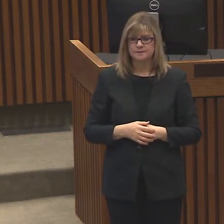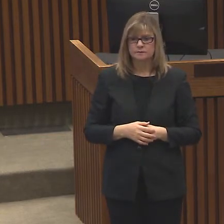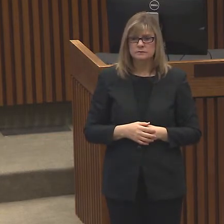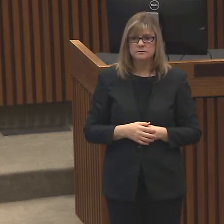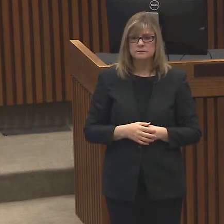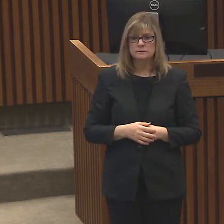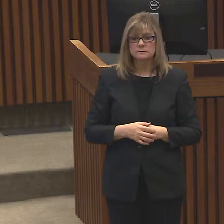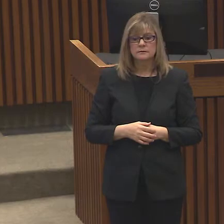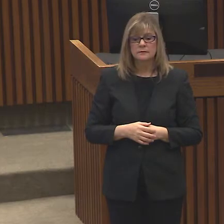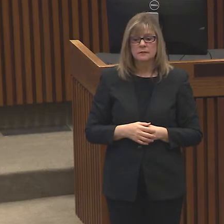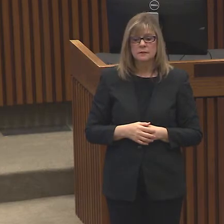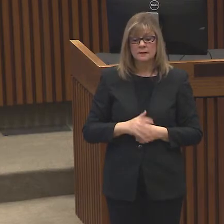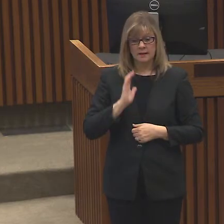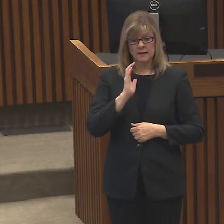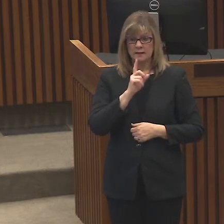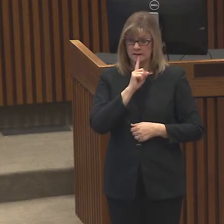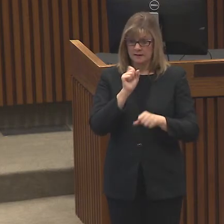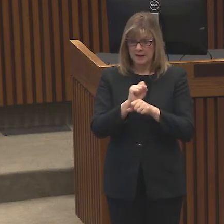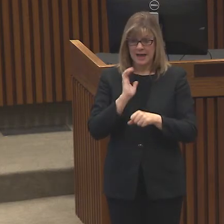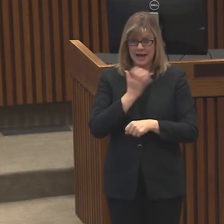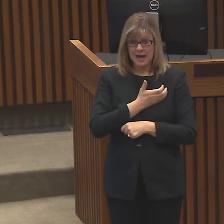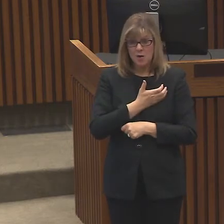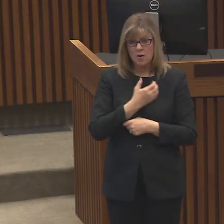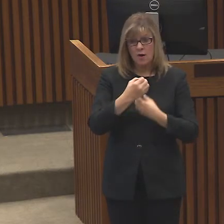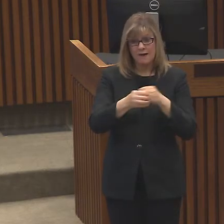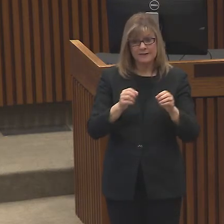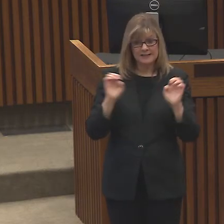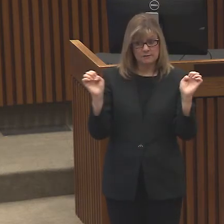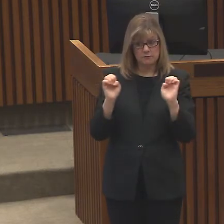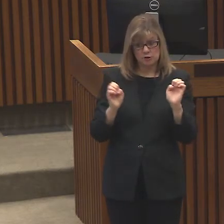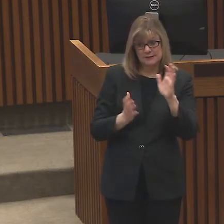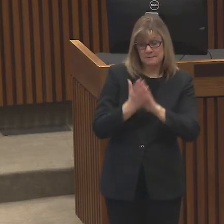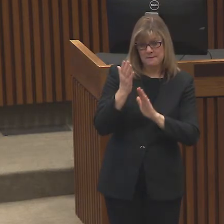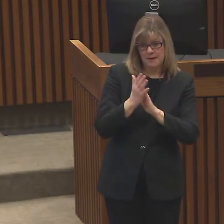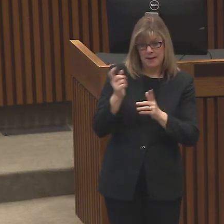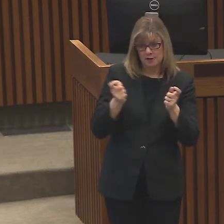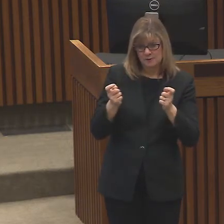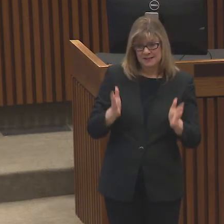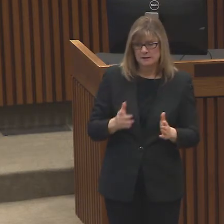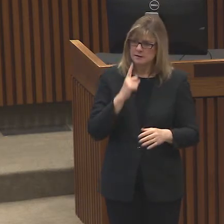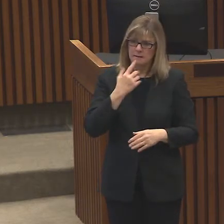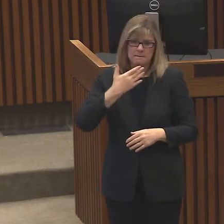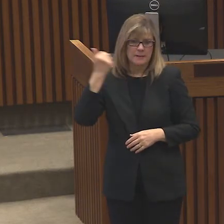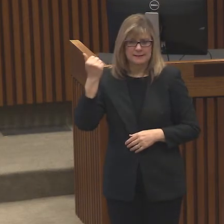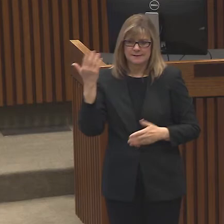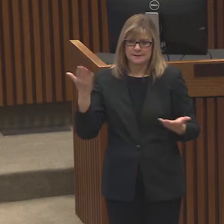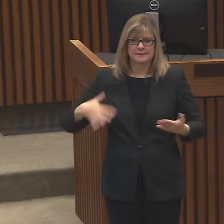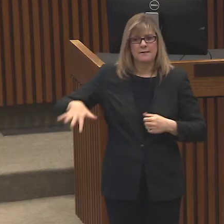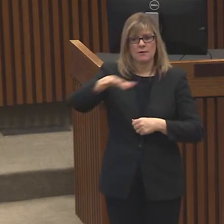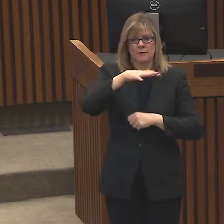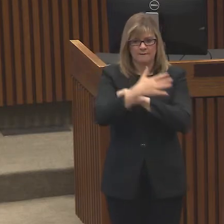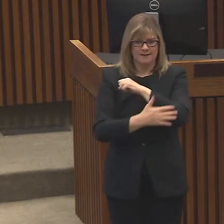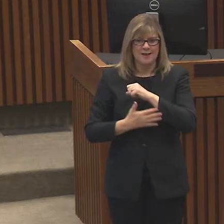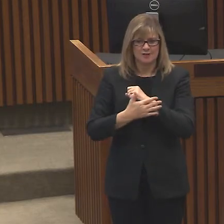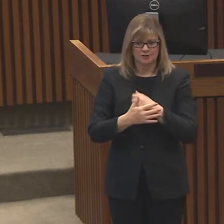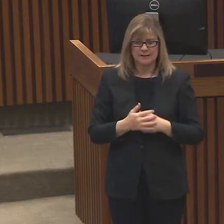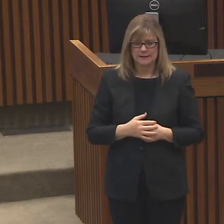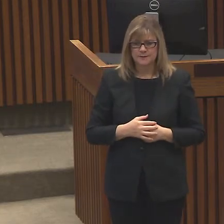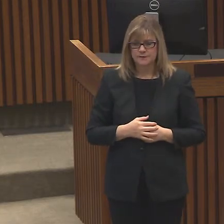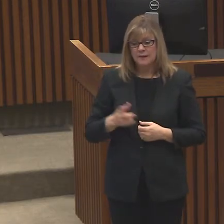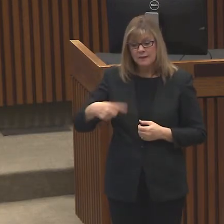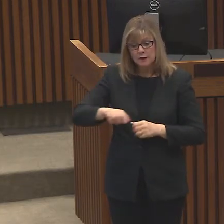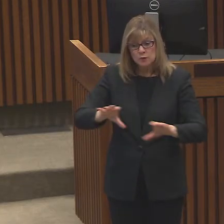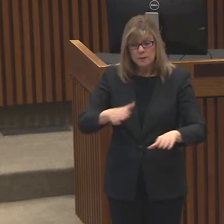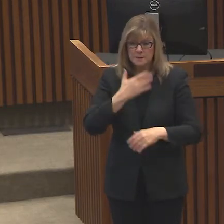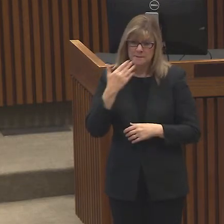Office of Emergency Management here in Arlington is one of the best in the country. And they're doing everything they can to keep our communities safe